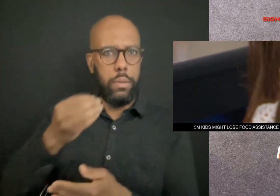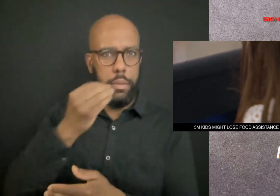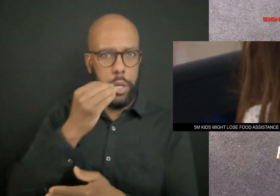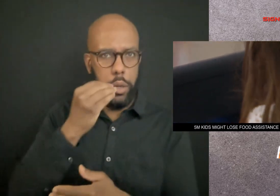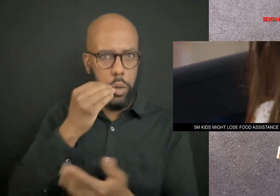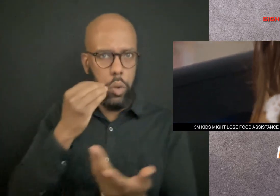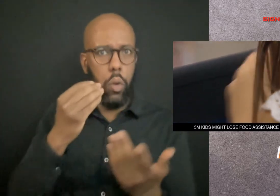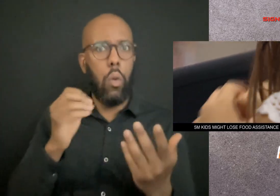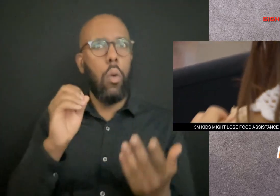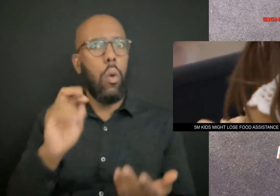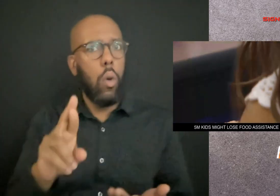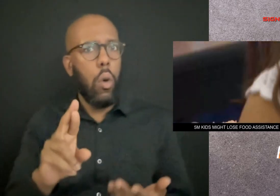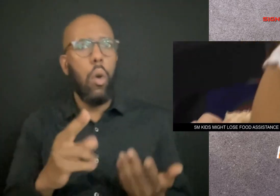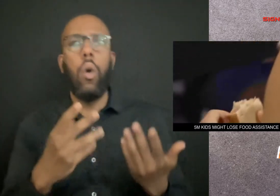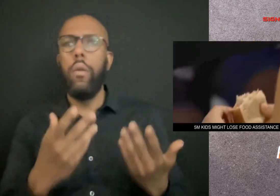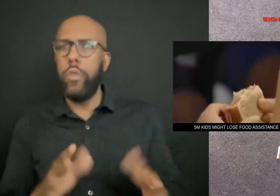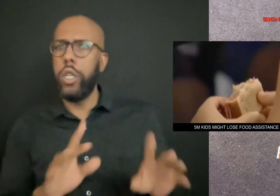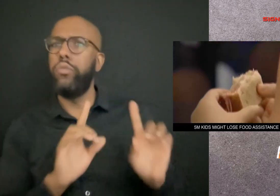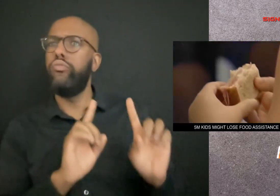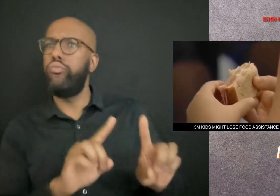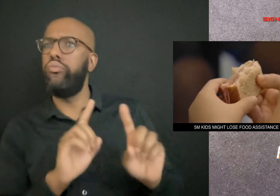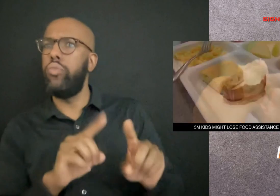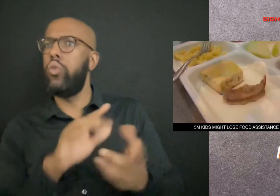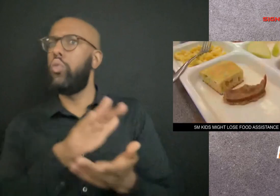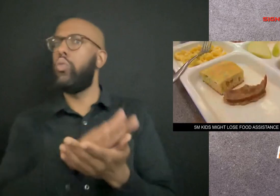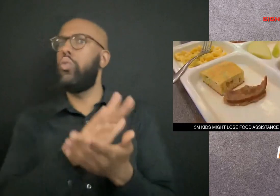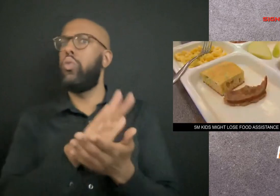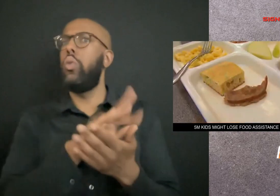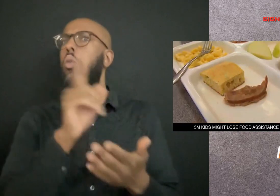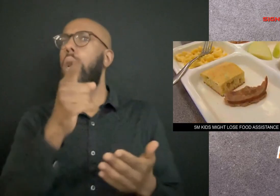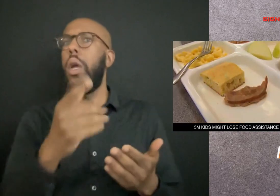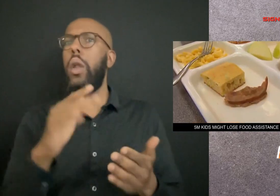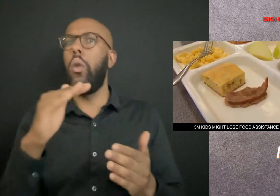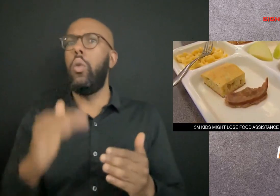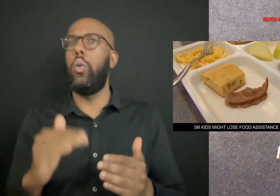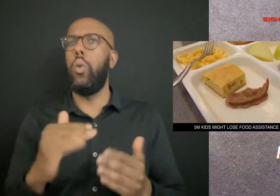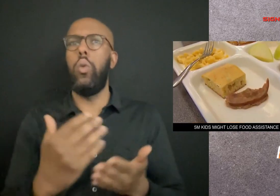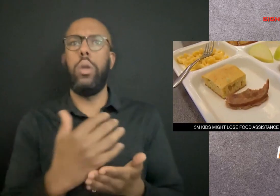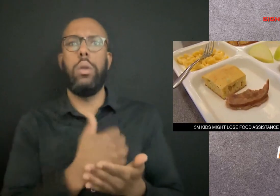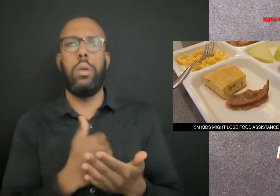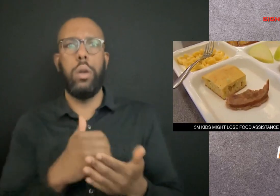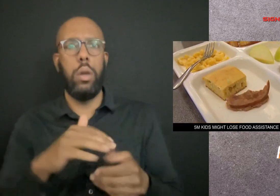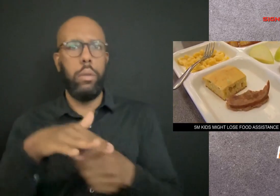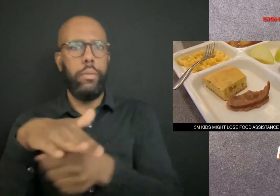meals, or attend schools in low-income areas where all students get free meals.